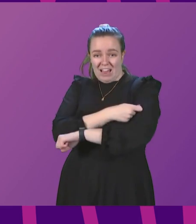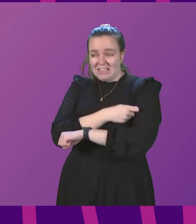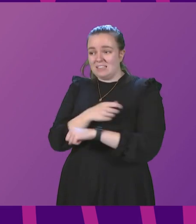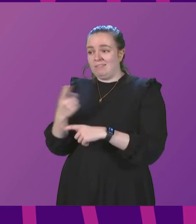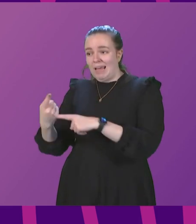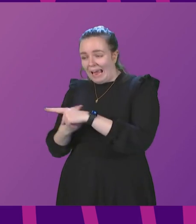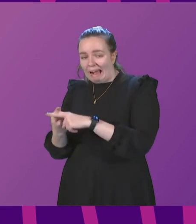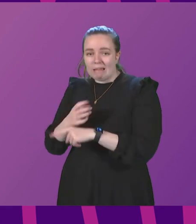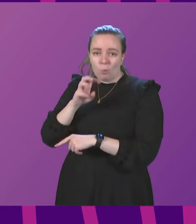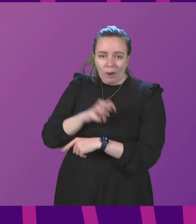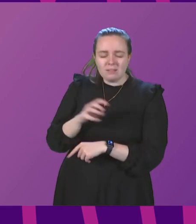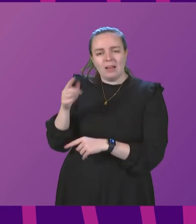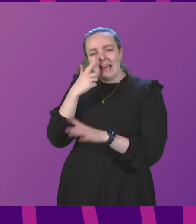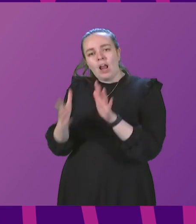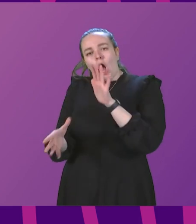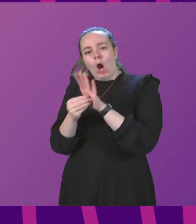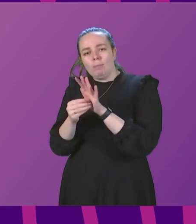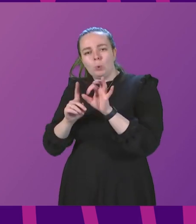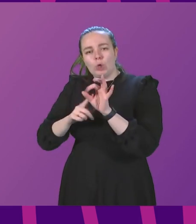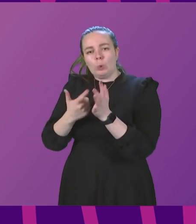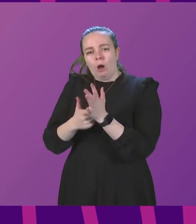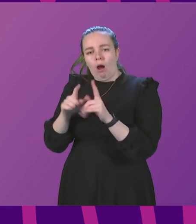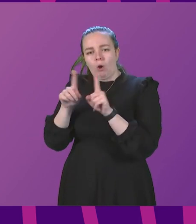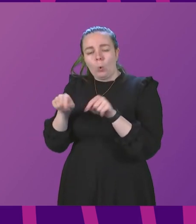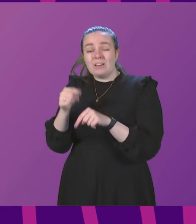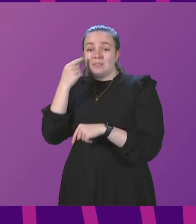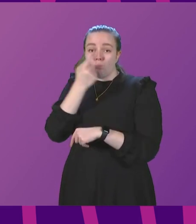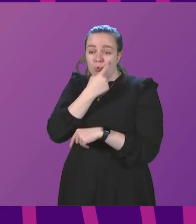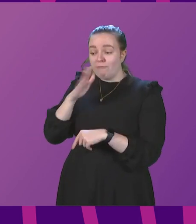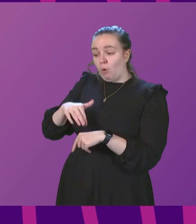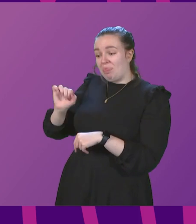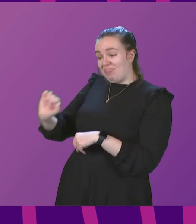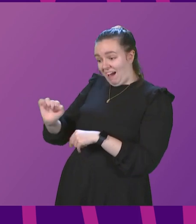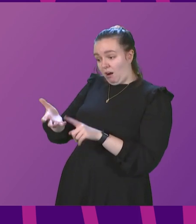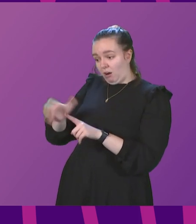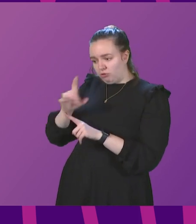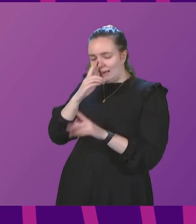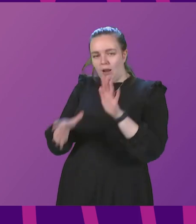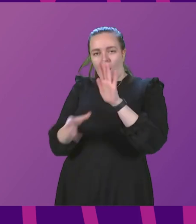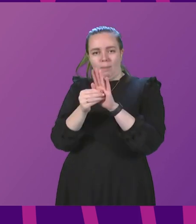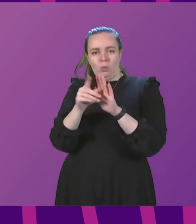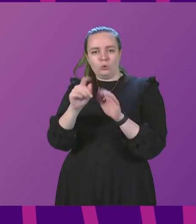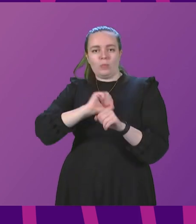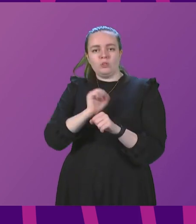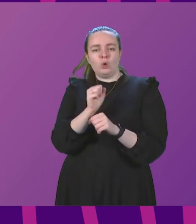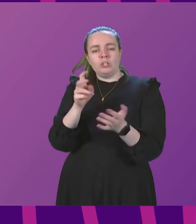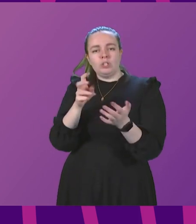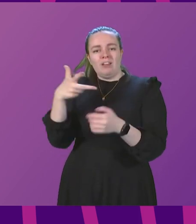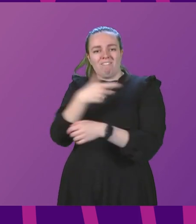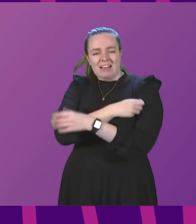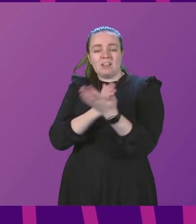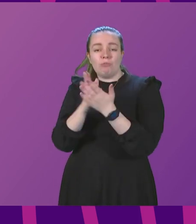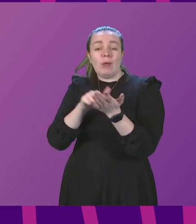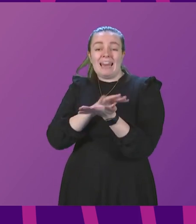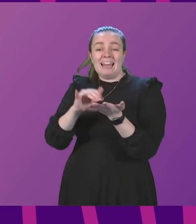with Scotland, then they can upload their QR code as proof of vaccination from that country to the Scottish vaccination record through NHS Inform.